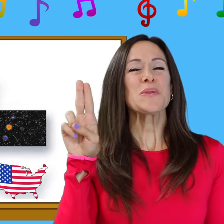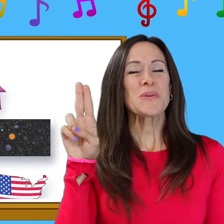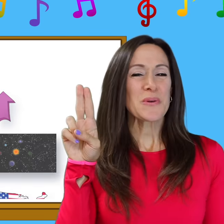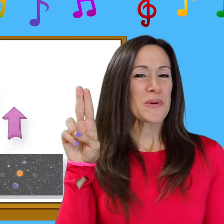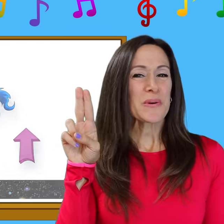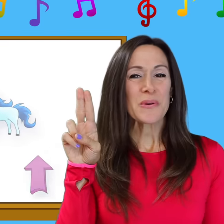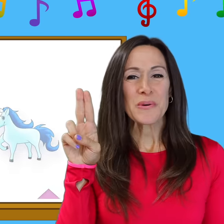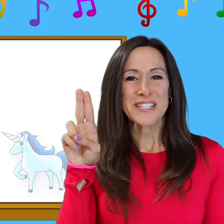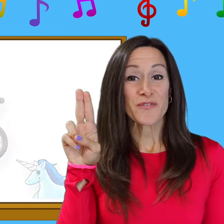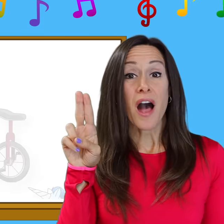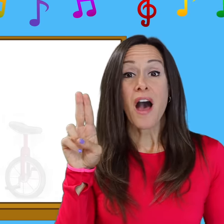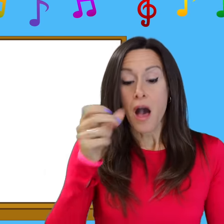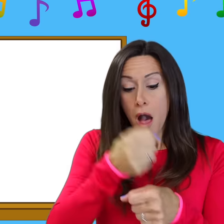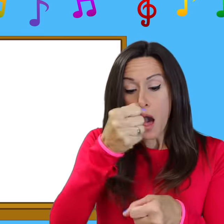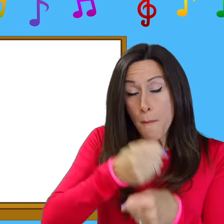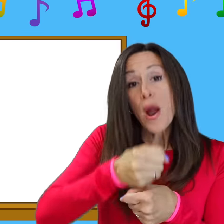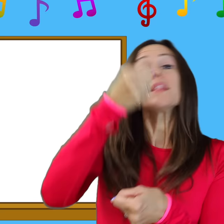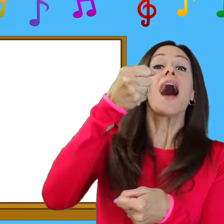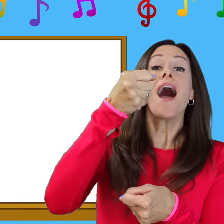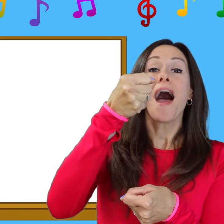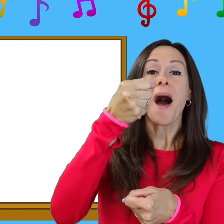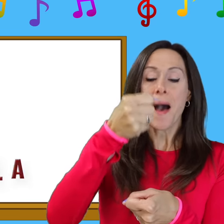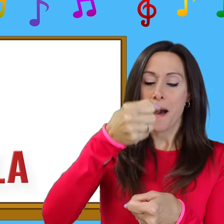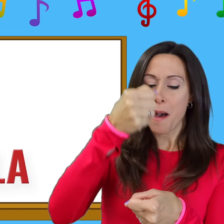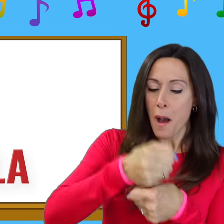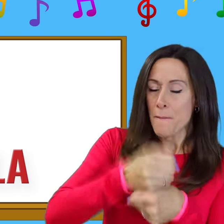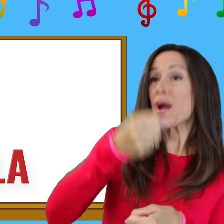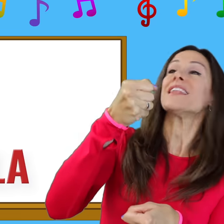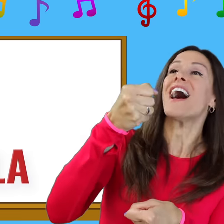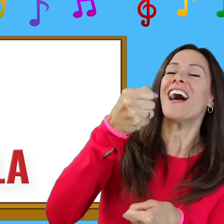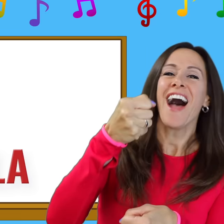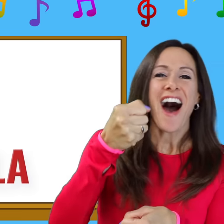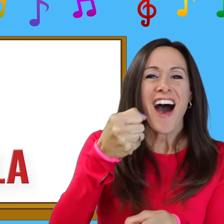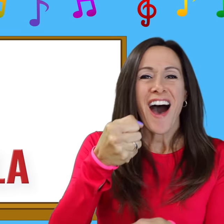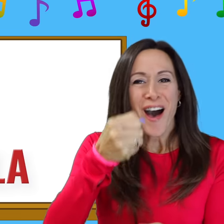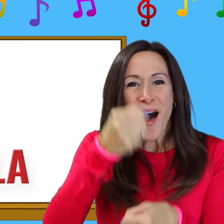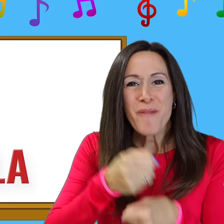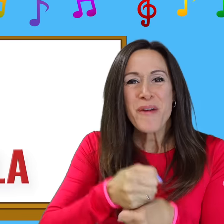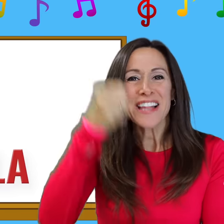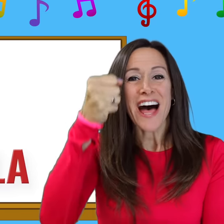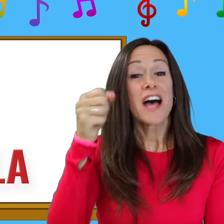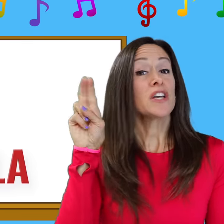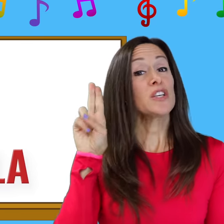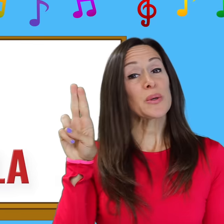is for a-a-umbrella, a-a-umbrella, a-a-umbrella U